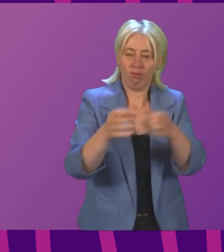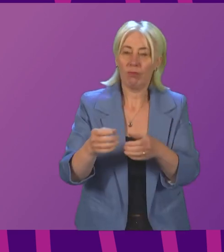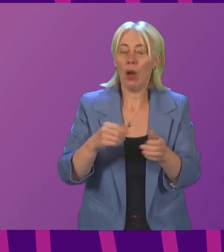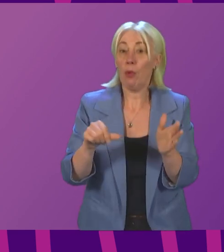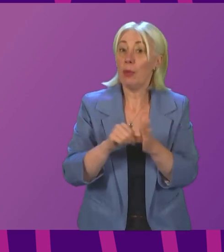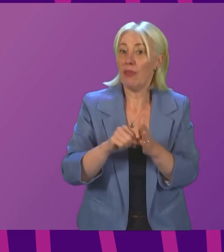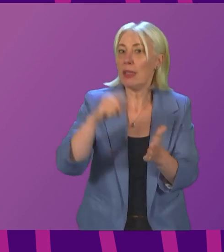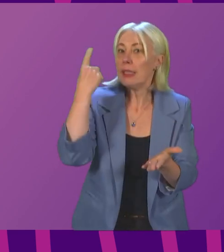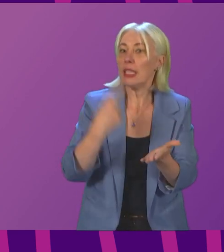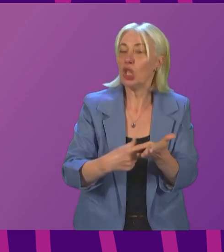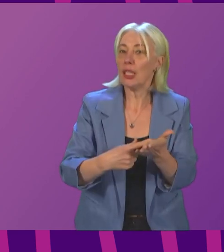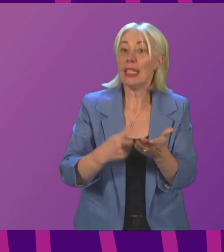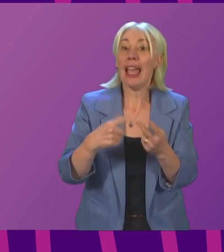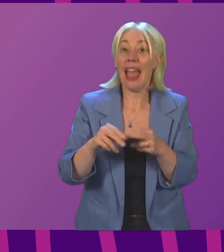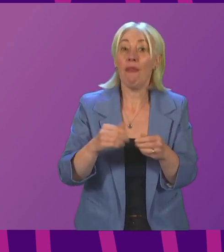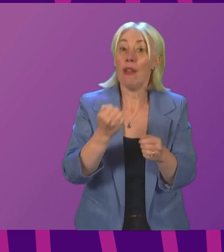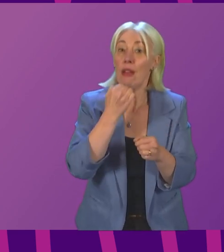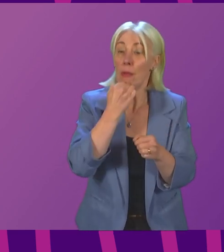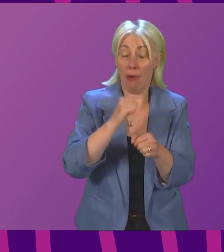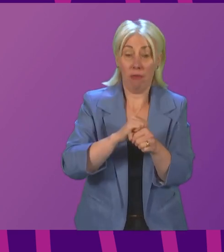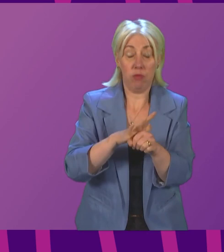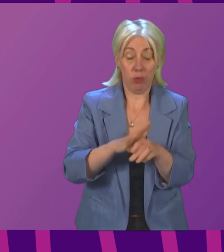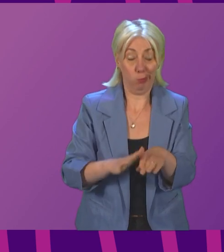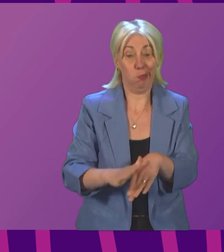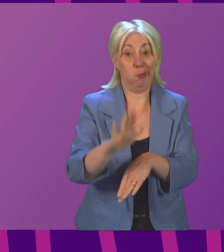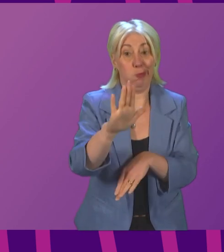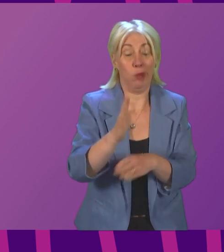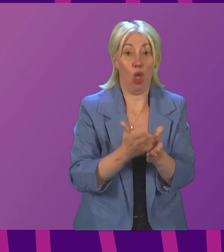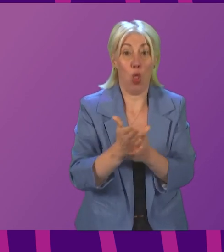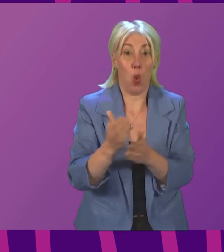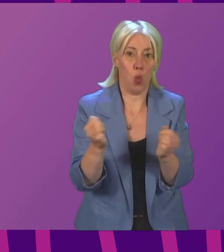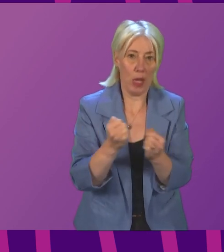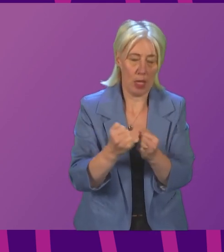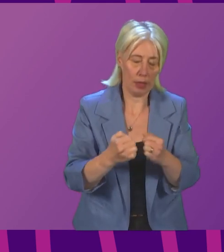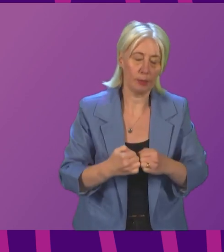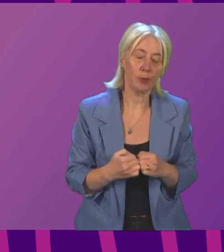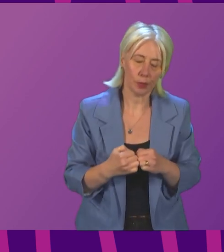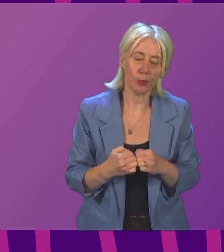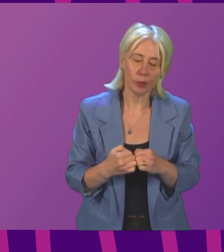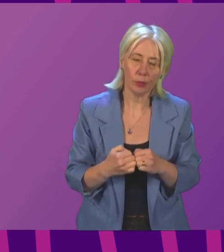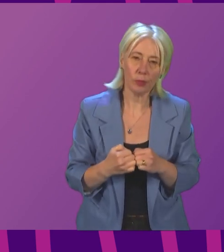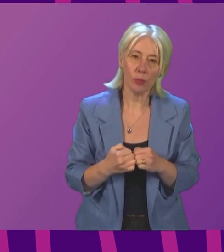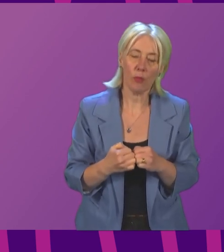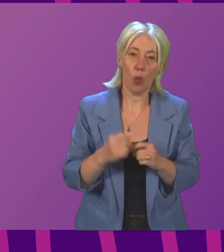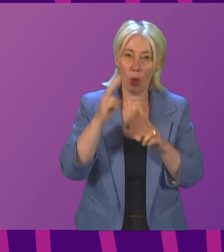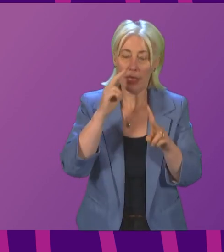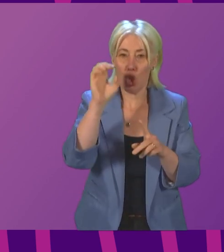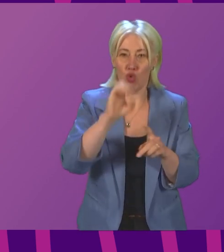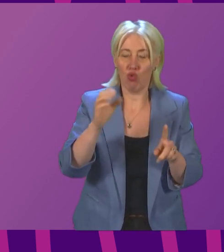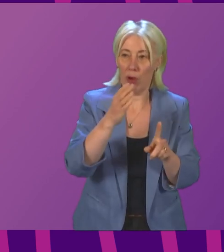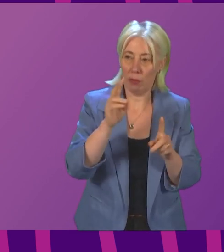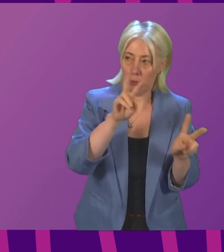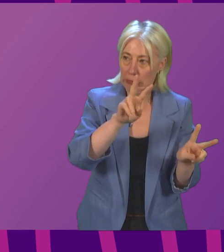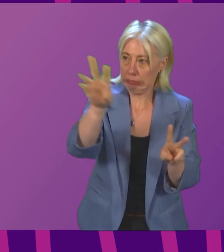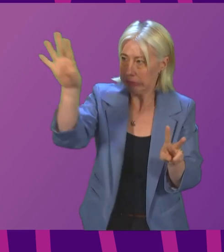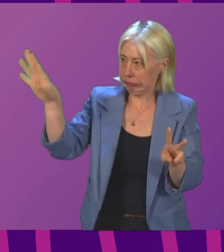ahead of us if we continue to see Covid cases rise over the winter period. We are seeing across Europe right now,